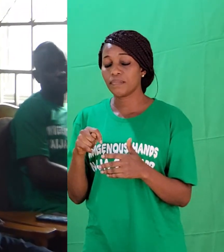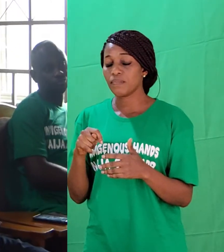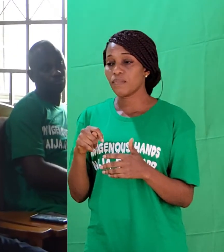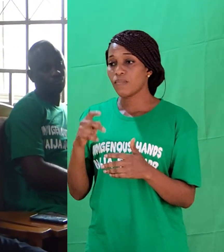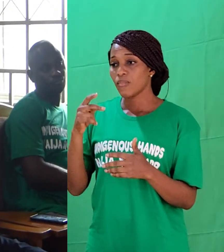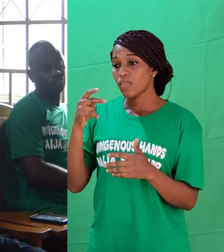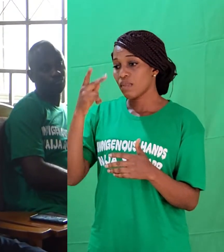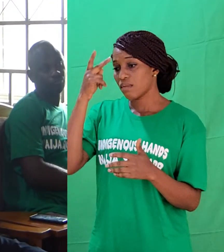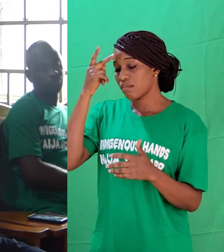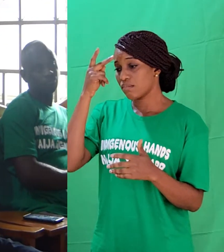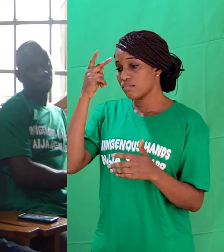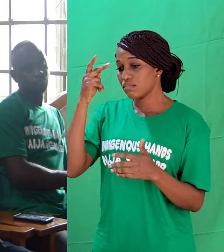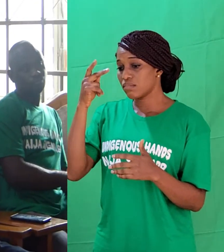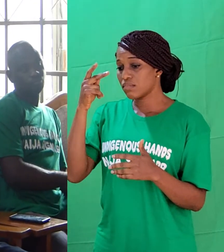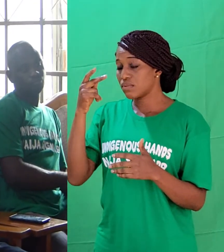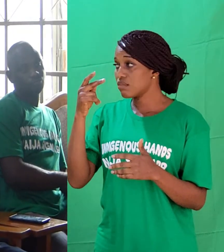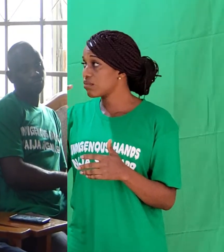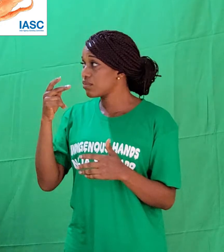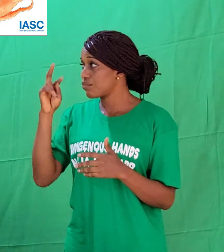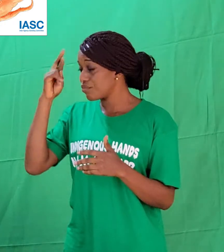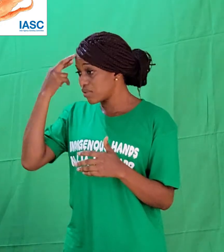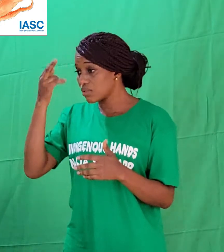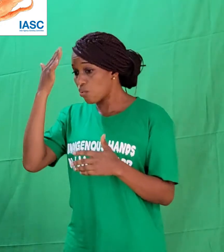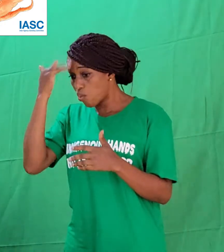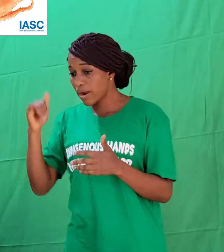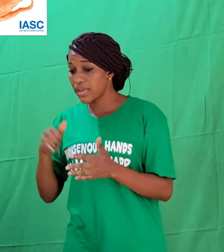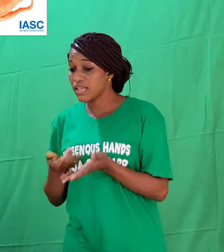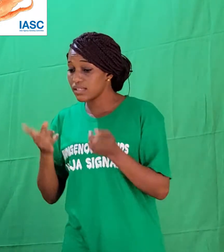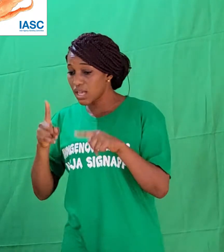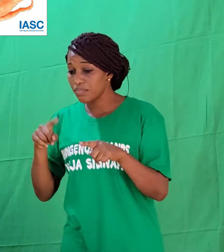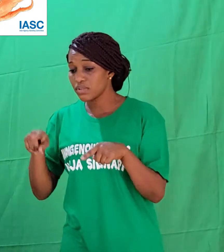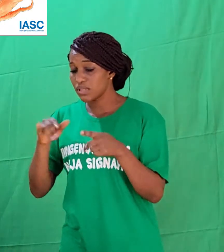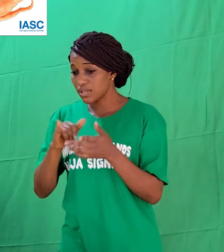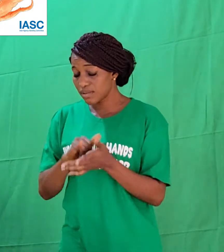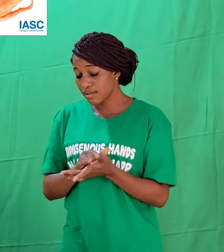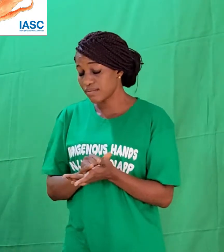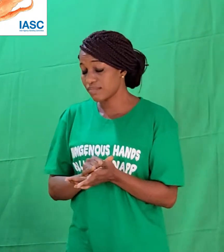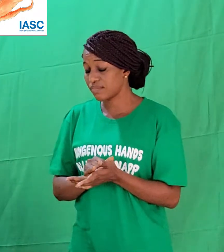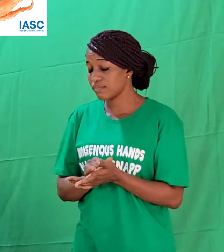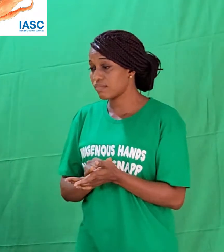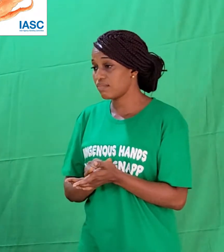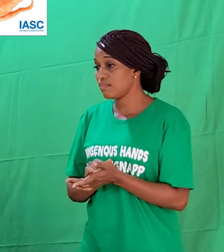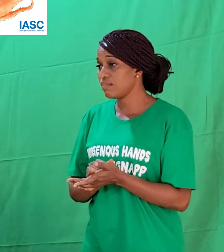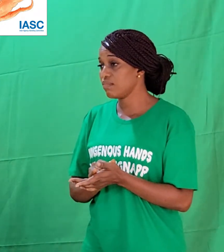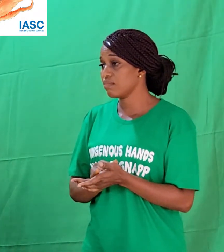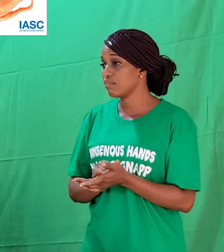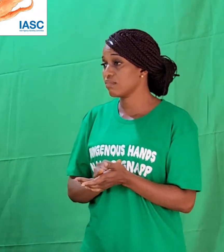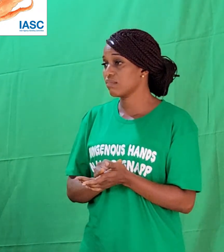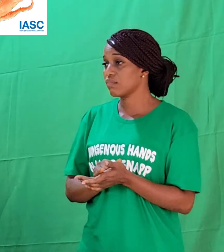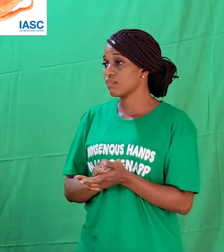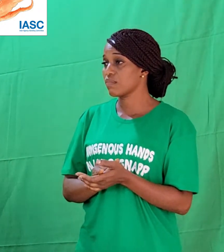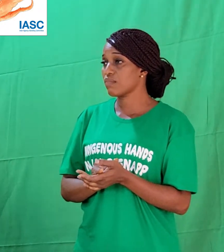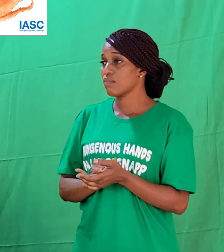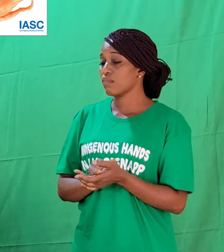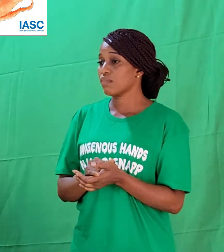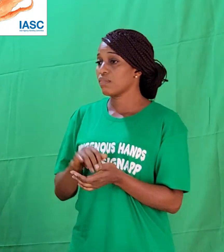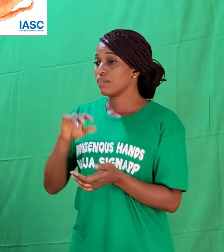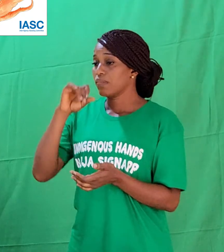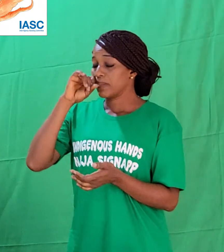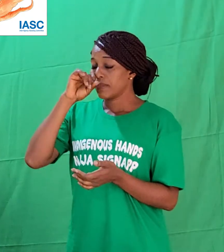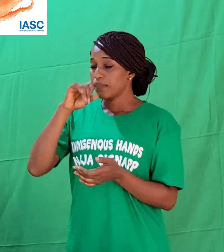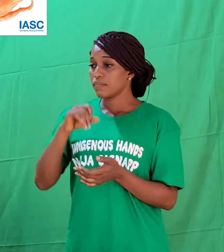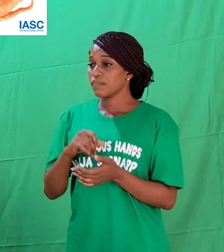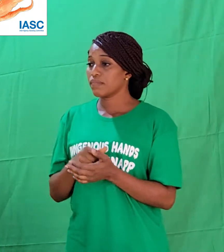Some of the Deaf people that we have in our midst and those, you know, that we work with, greatly in a larger perspective,